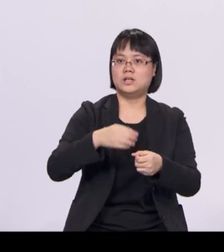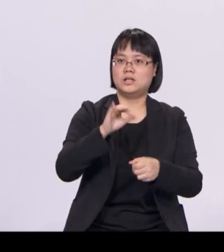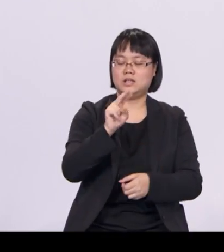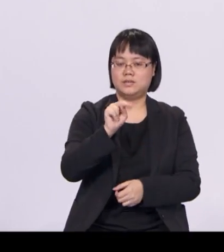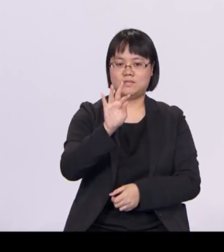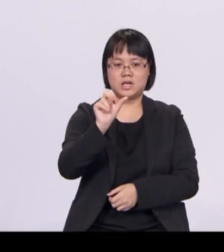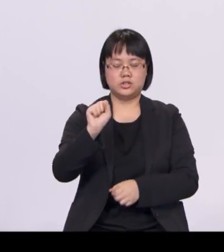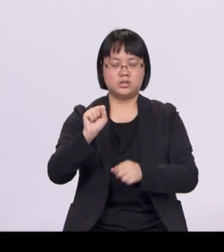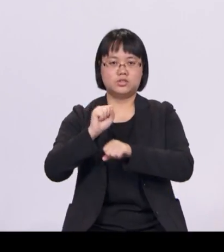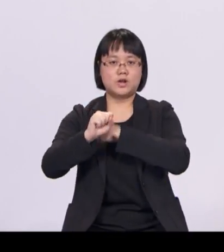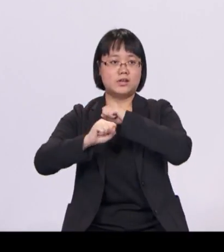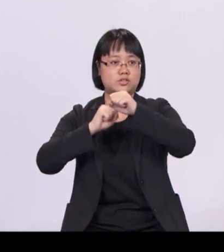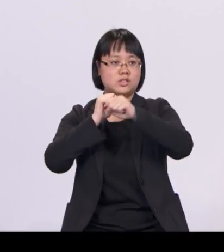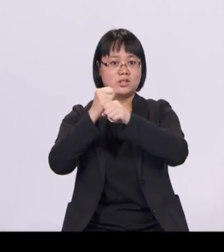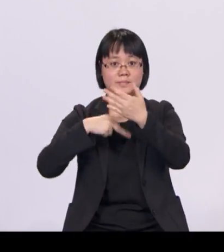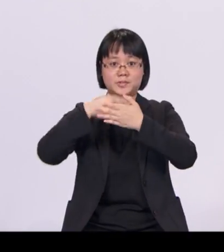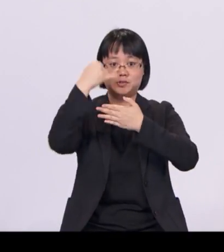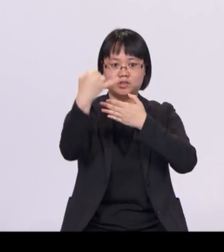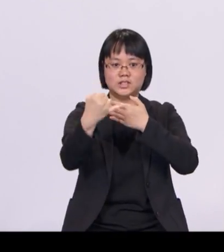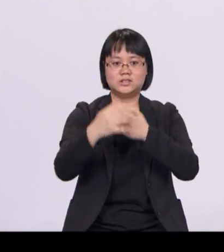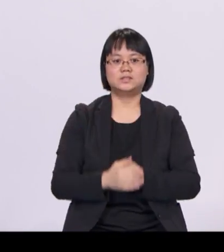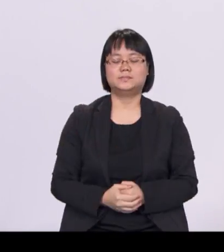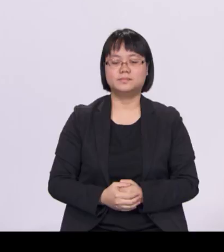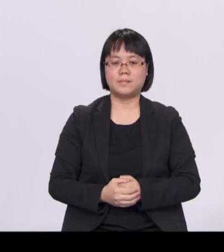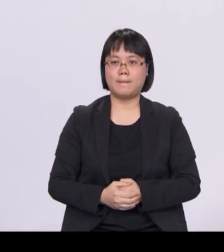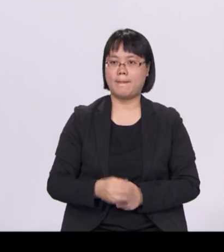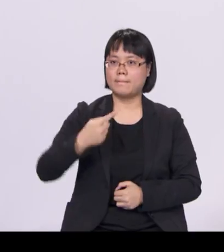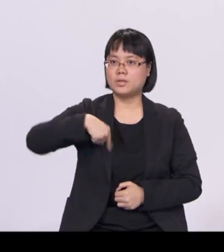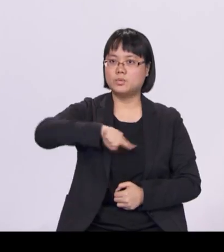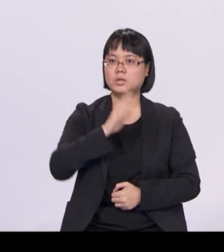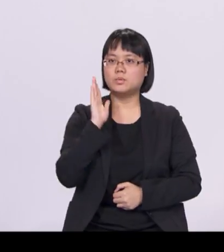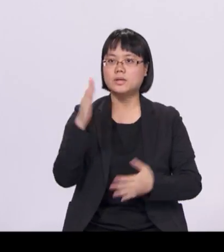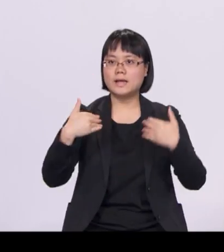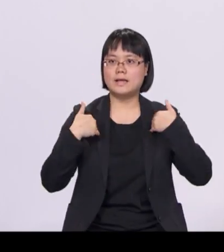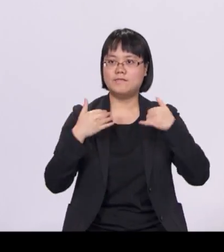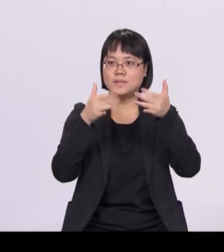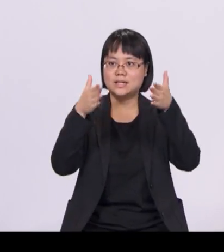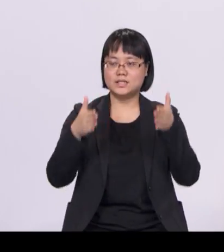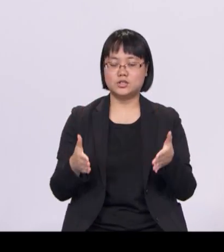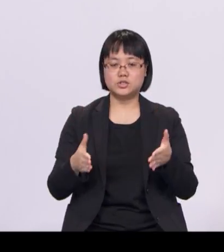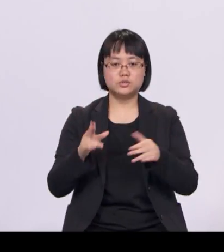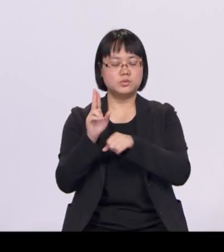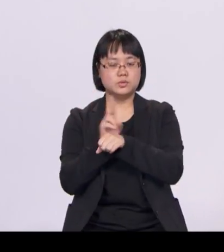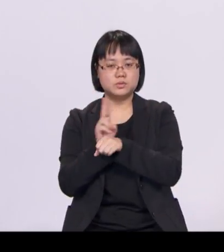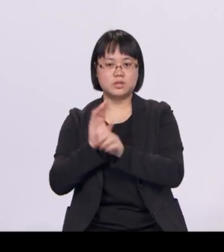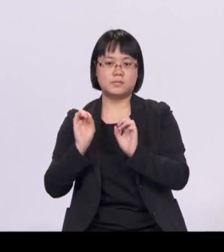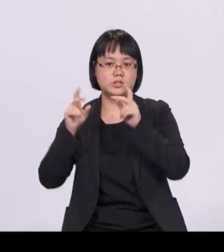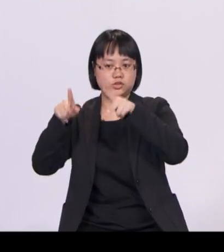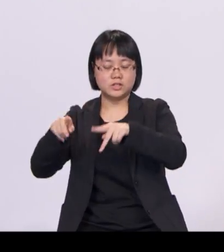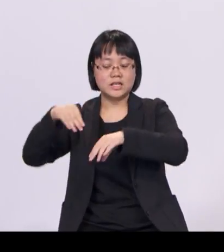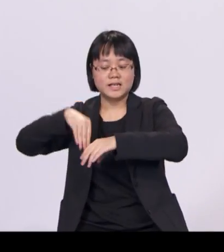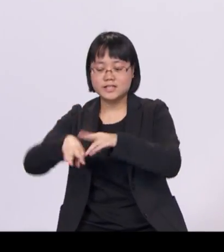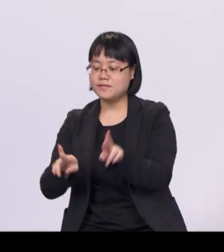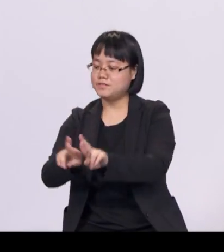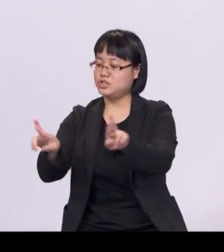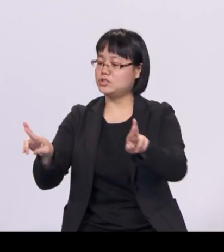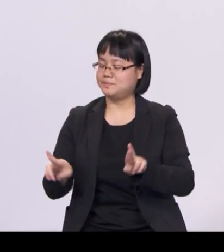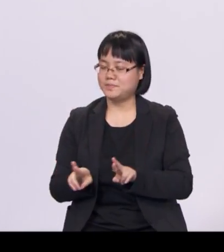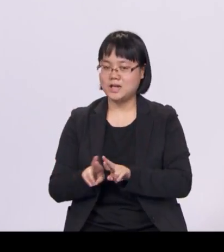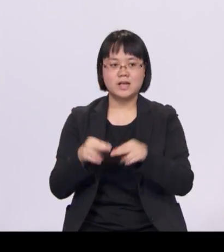The office will enable infrastructure players to better tap on opportunities in the region while supporting Asia's infrastructure development